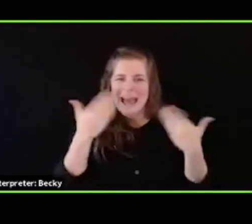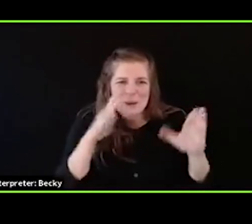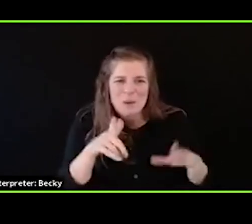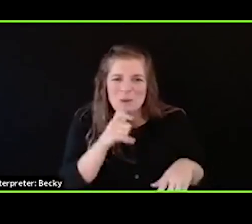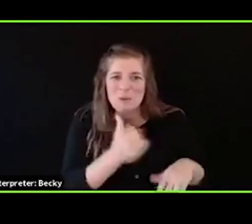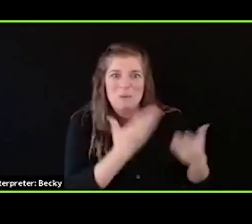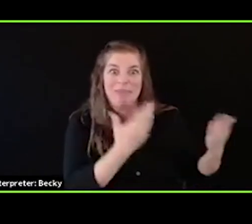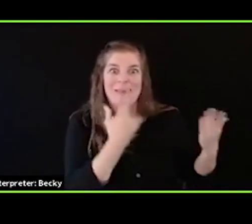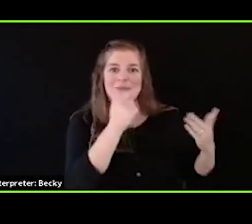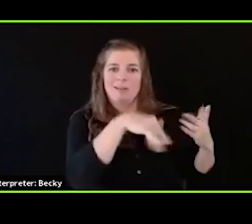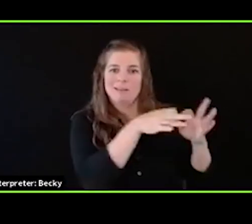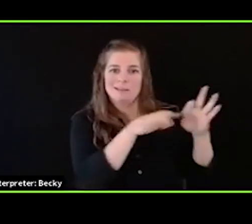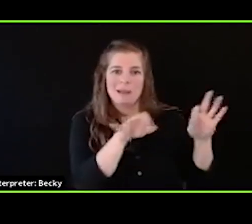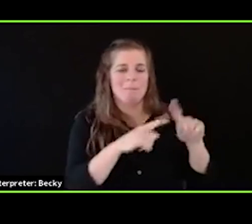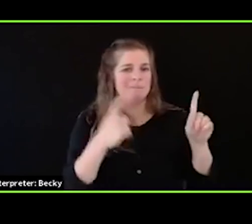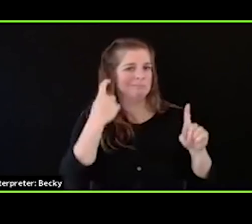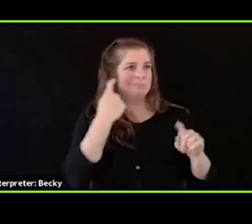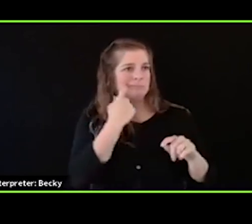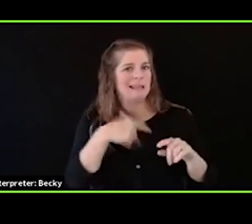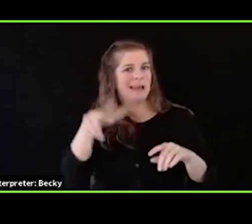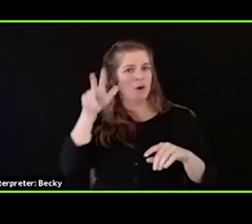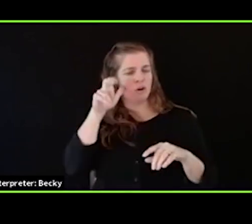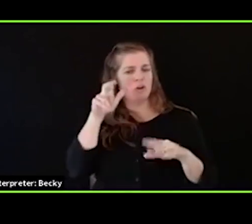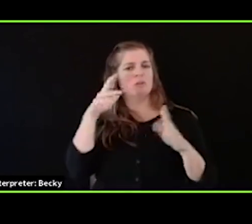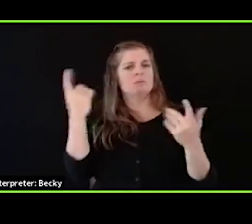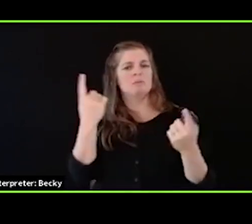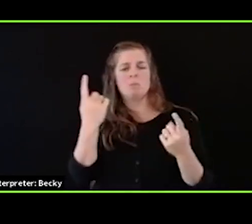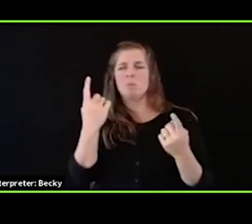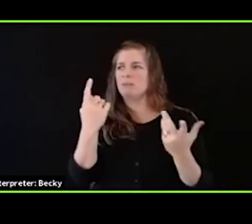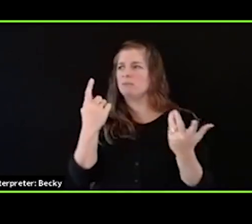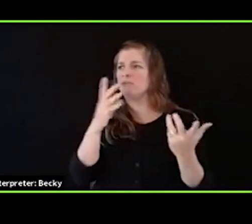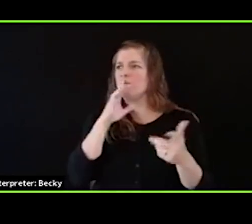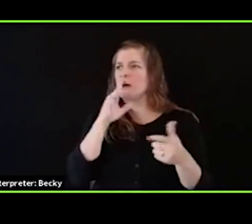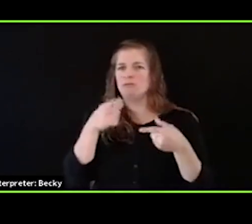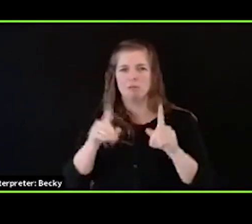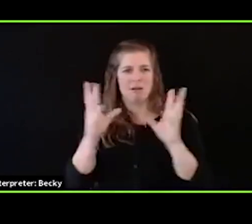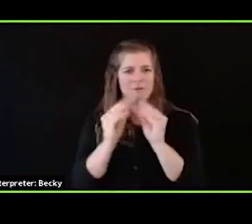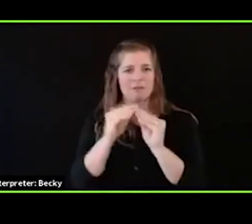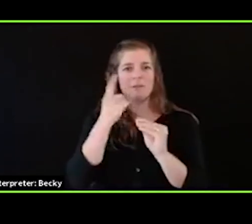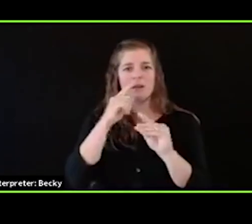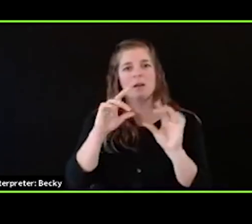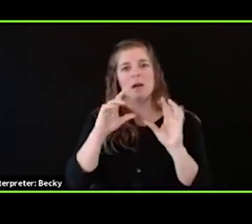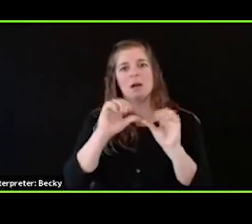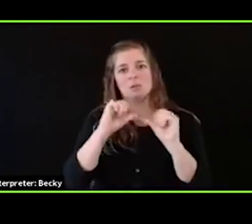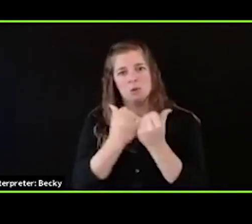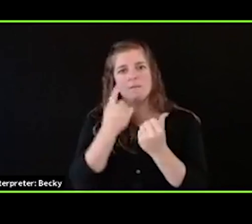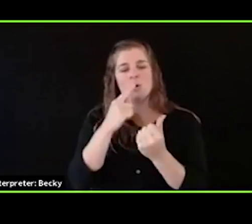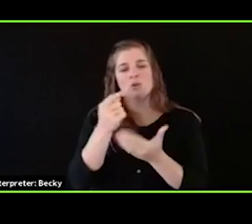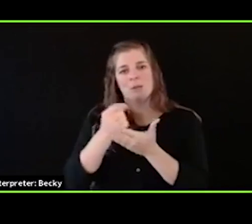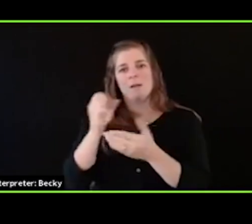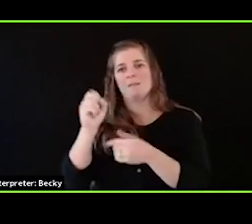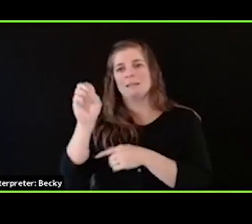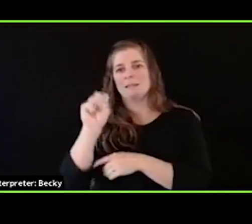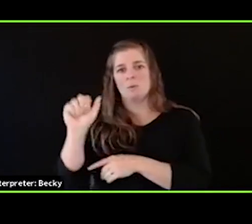heard that someone spoke at the annual conference for the Association for the Treatment of Sexual Abusers, who said,